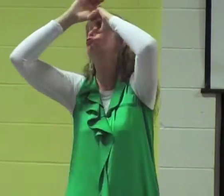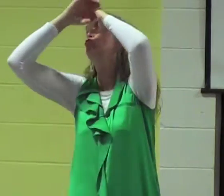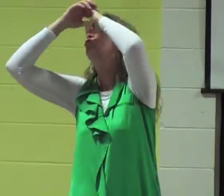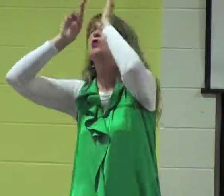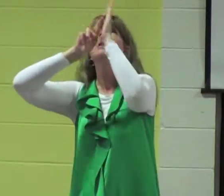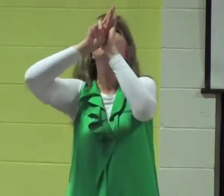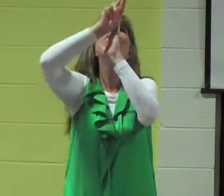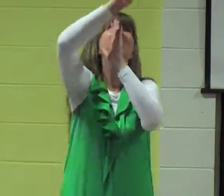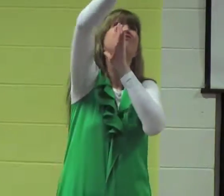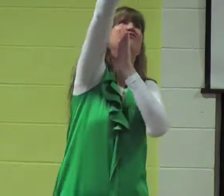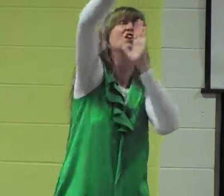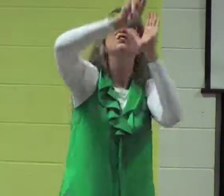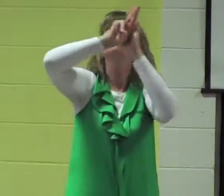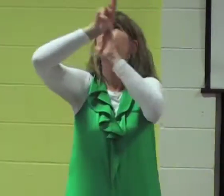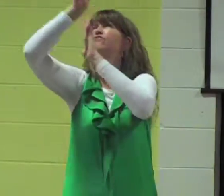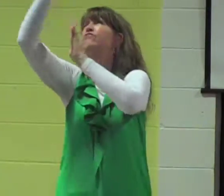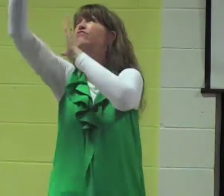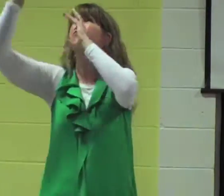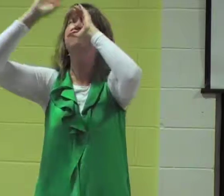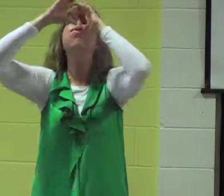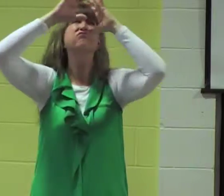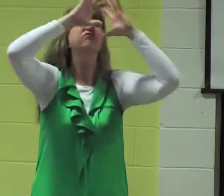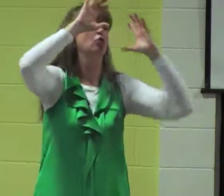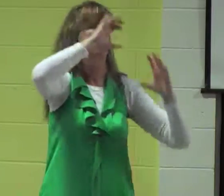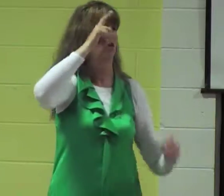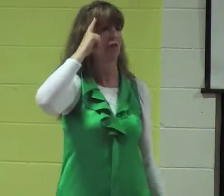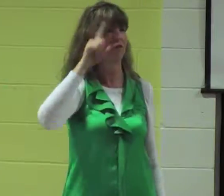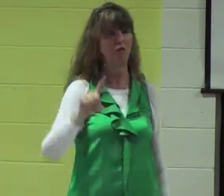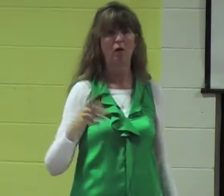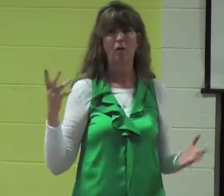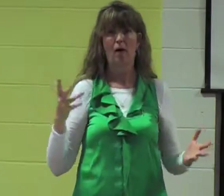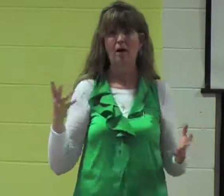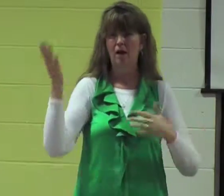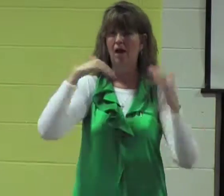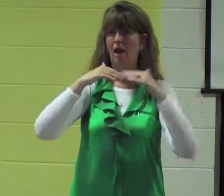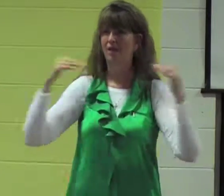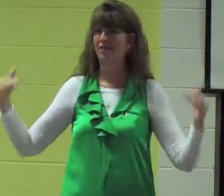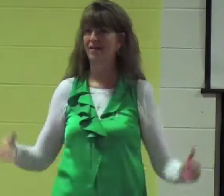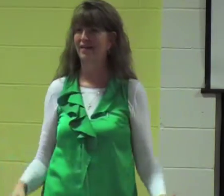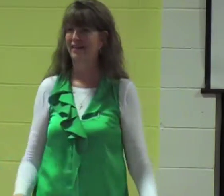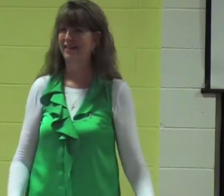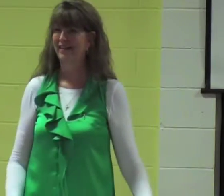looking through telescopes, sending out rockets, looking for heaven.